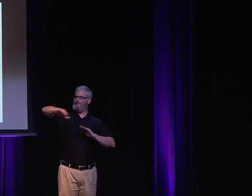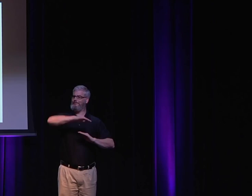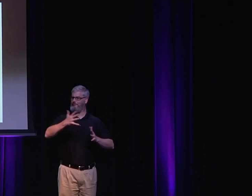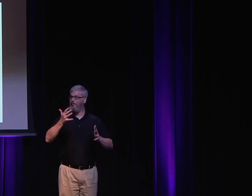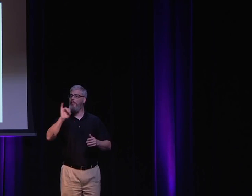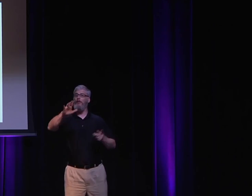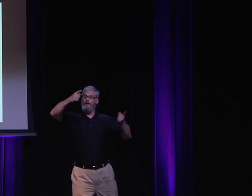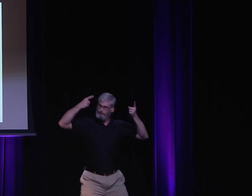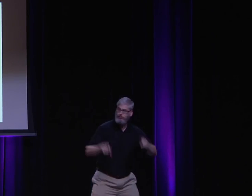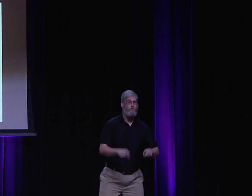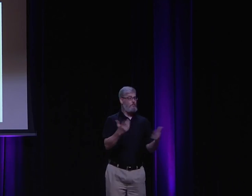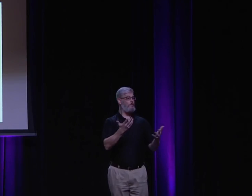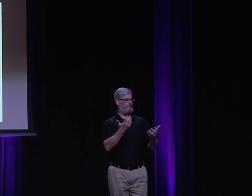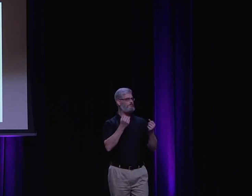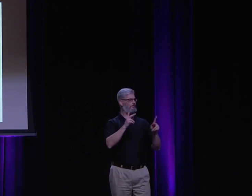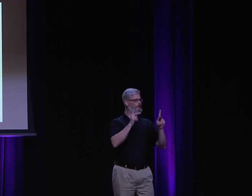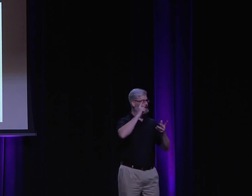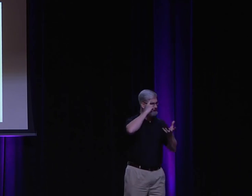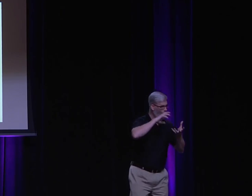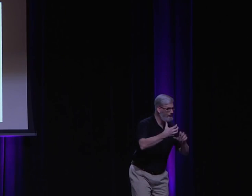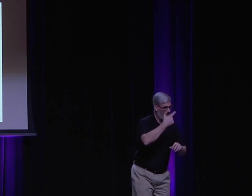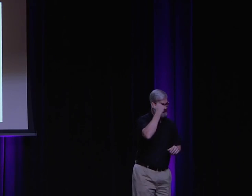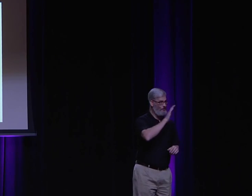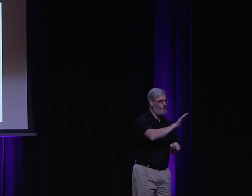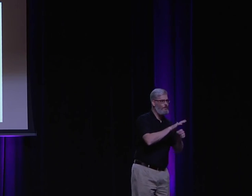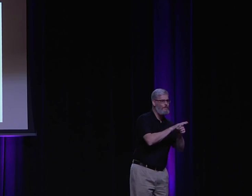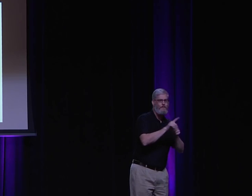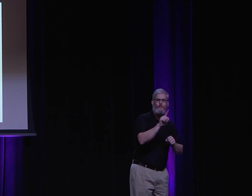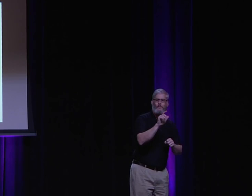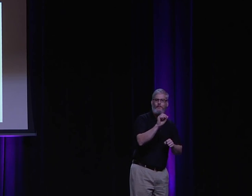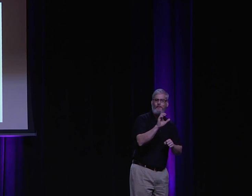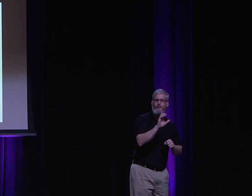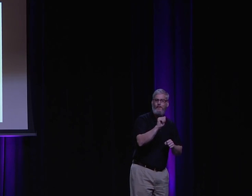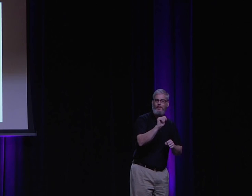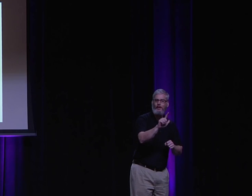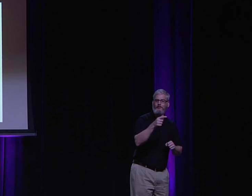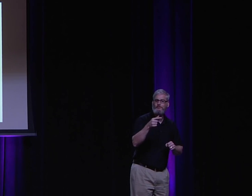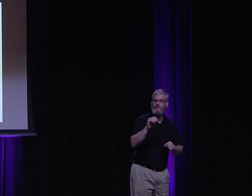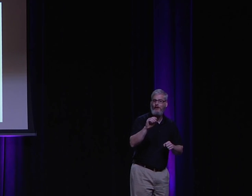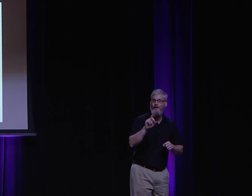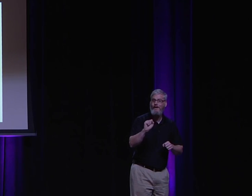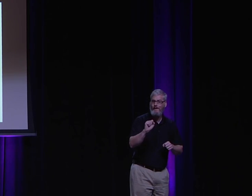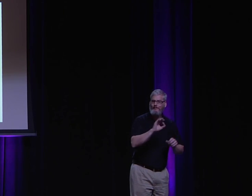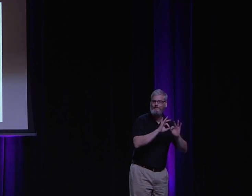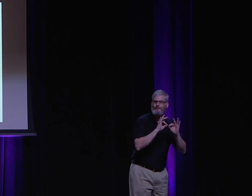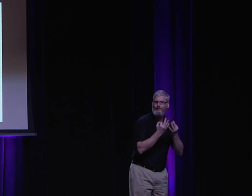So, city-states started to form into kingdoms and people started to get confused because their local